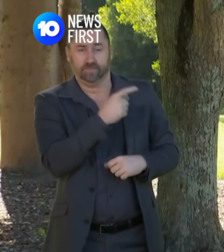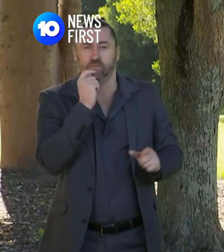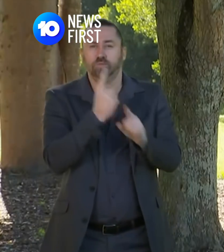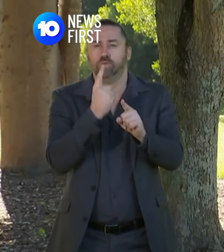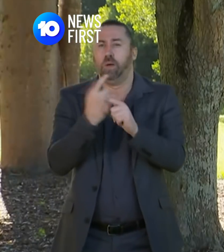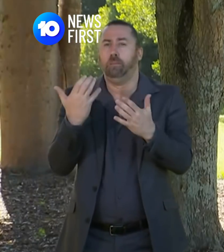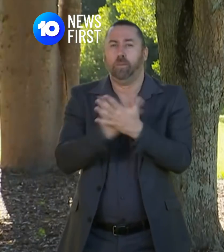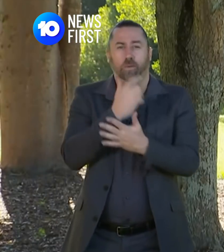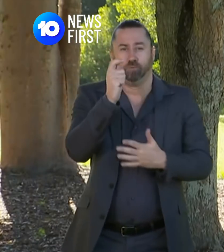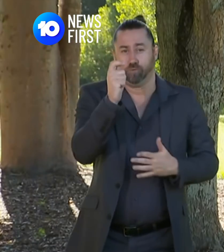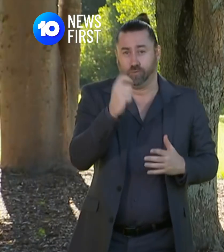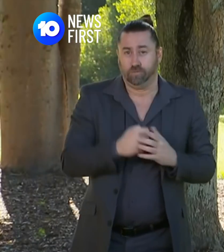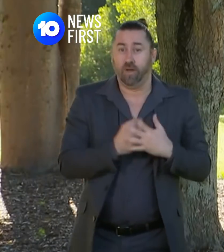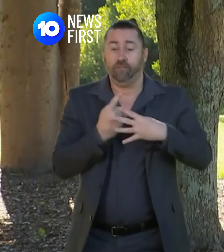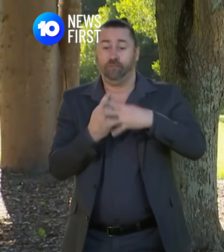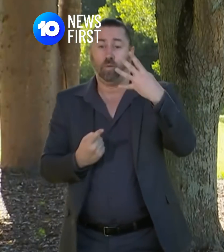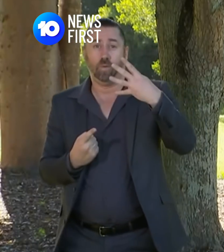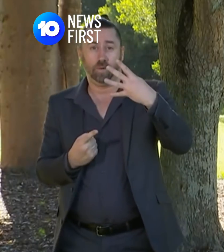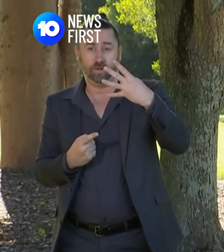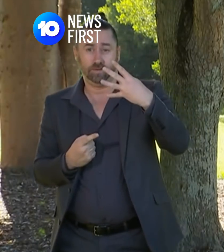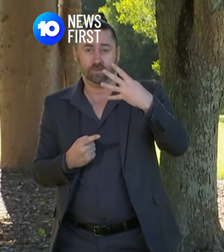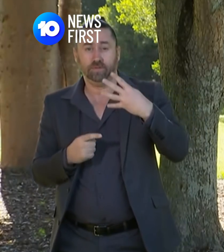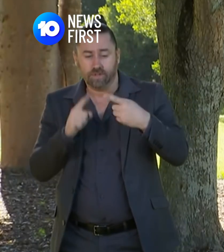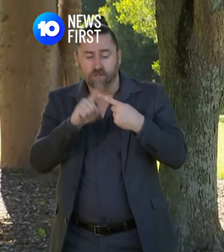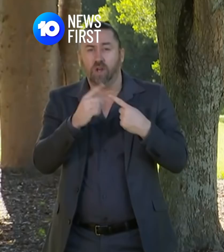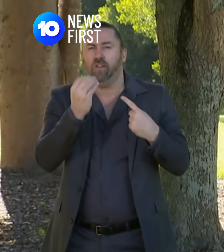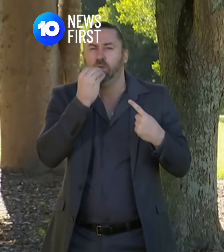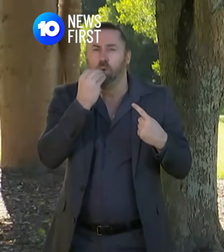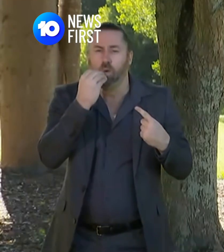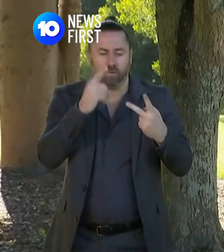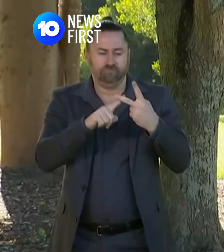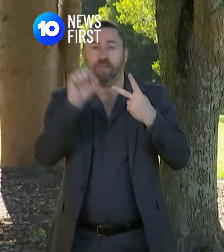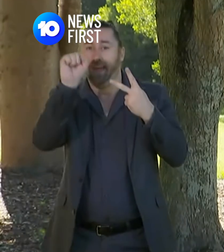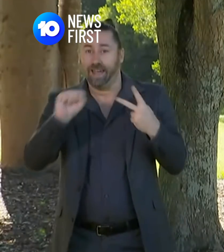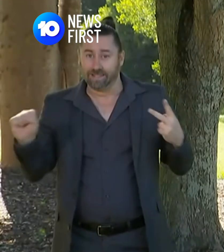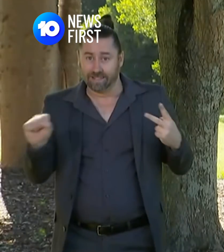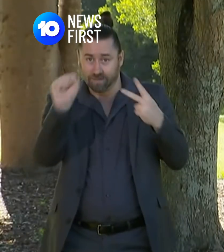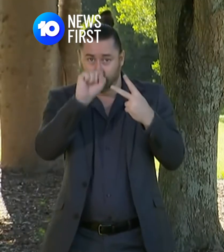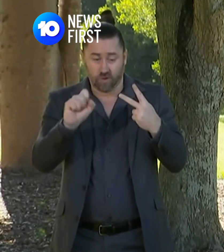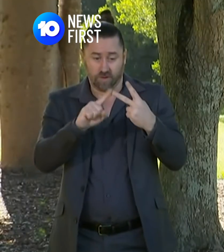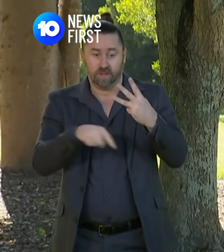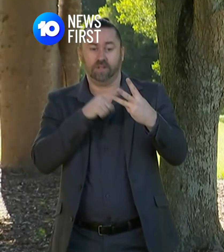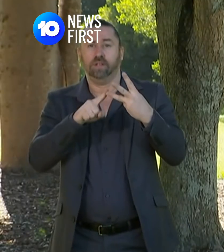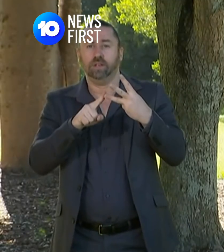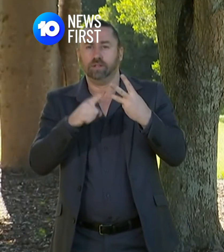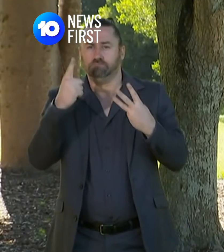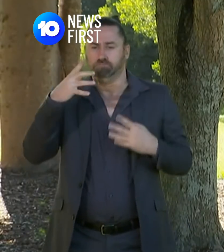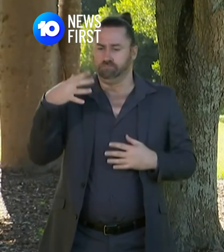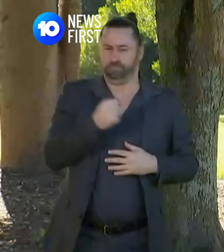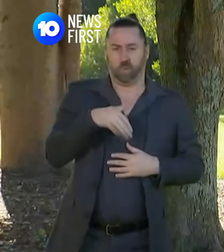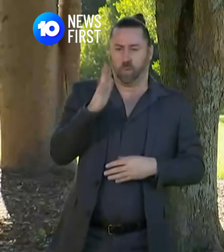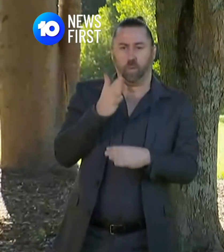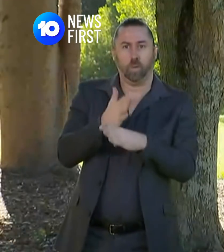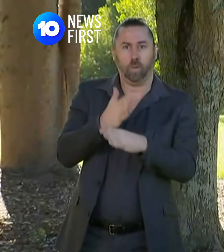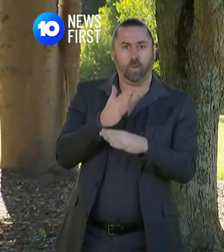in detail but of course those four essential services are for food, for exercise, for essential work and of course